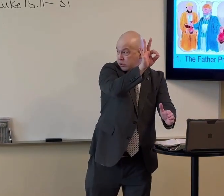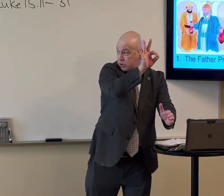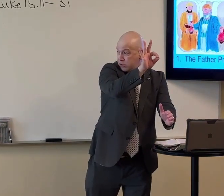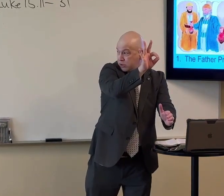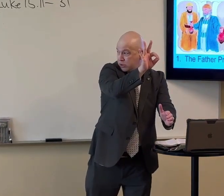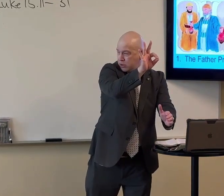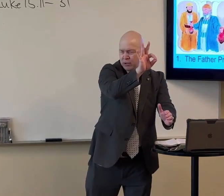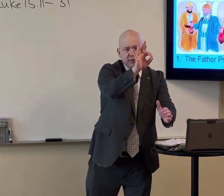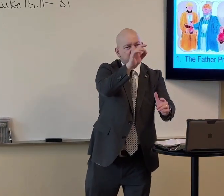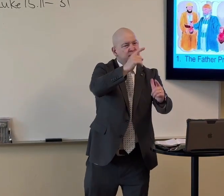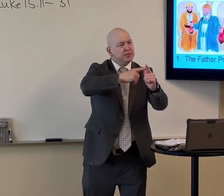find it.